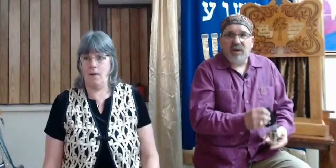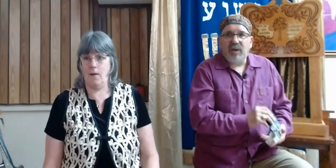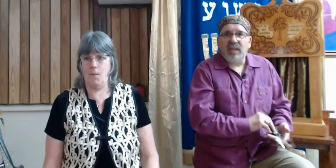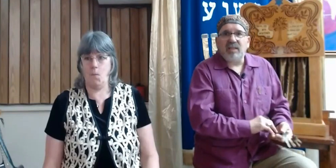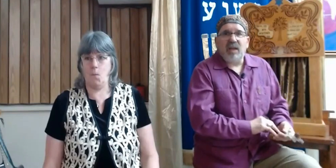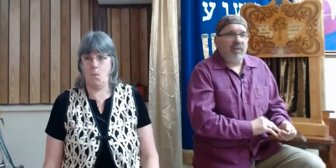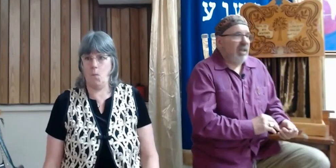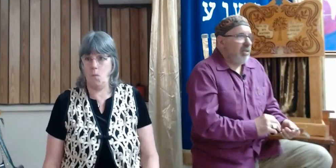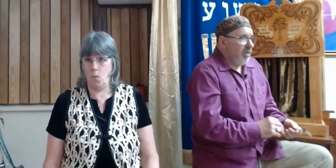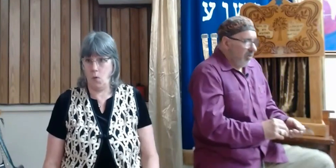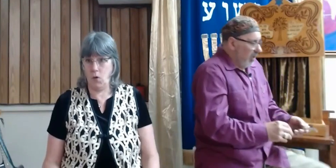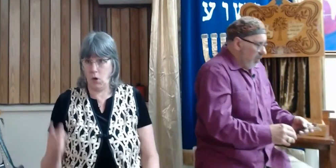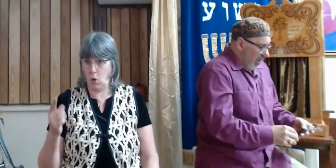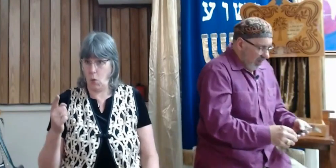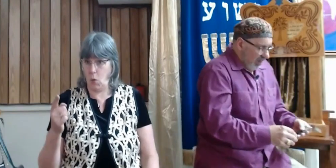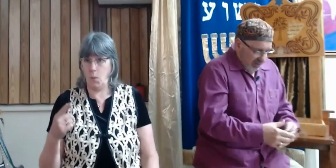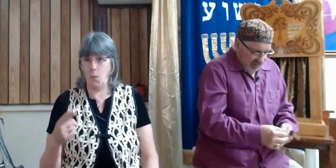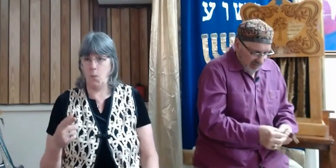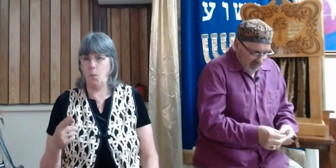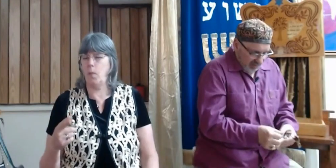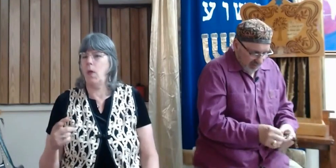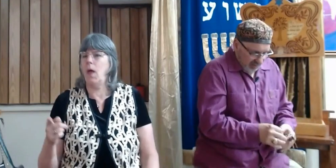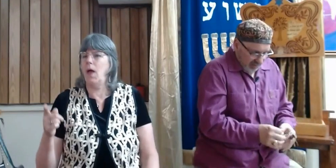Okay, well, let's get ready to do some